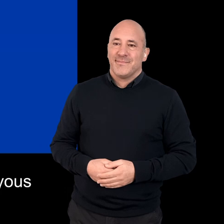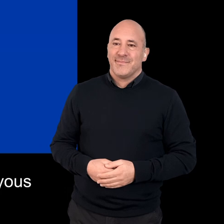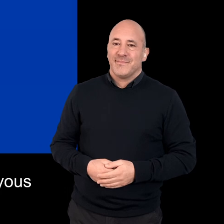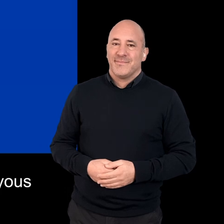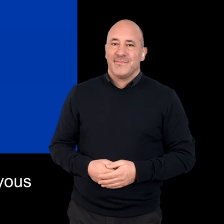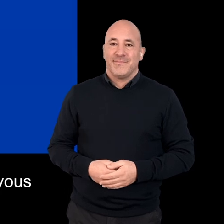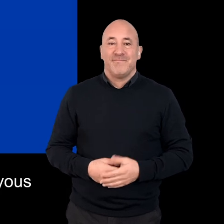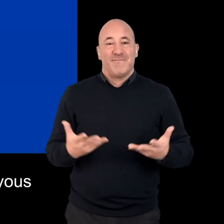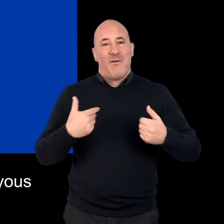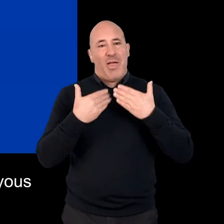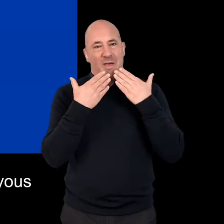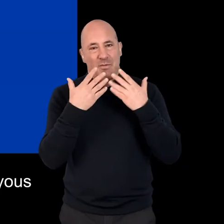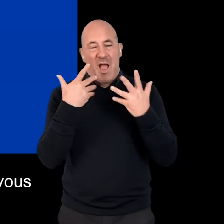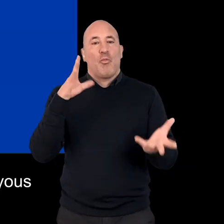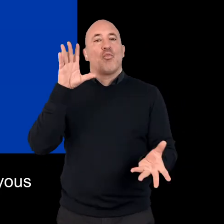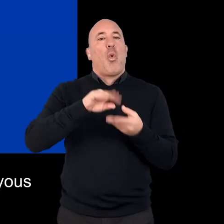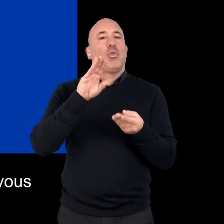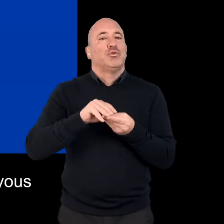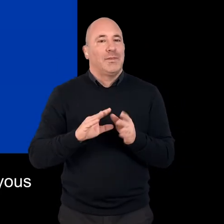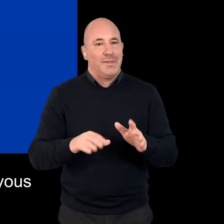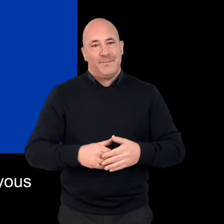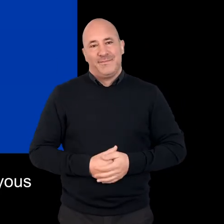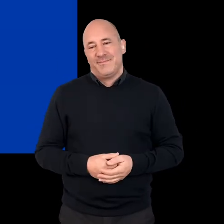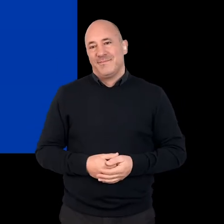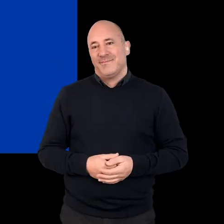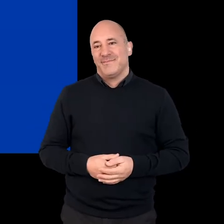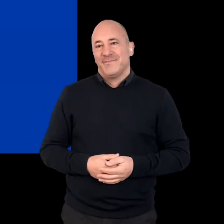And now we're on to our thank yous and concluding remarks.